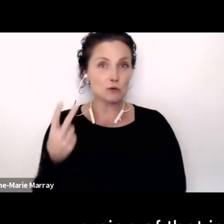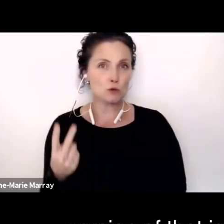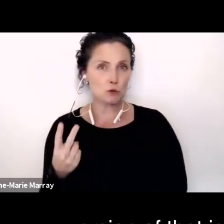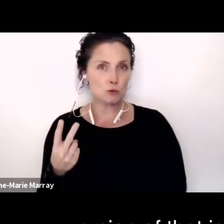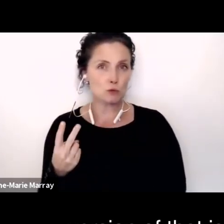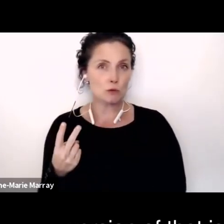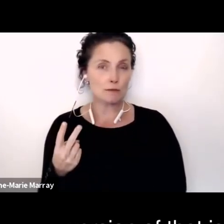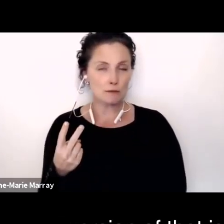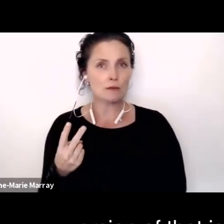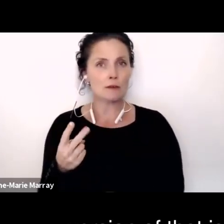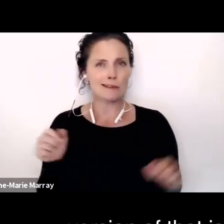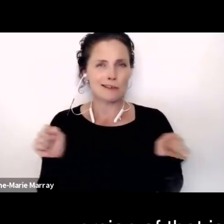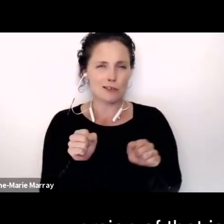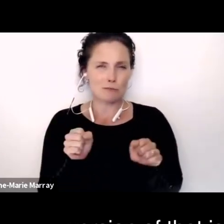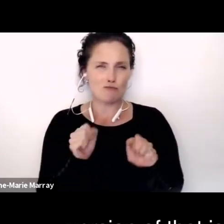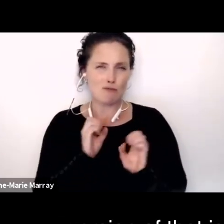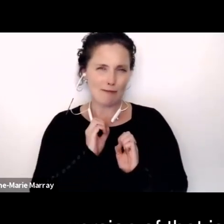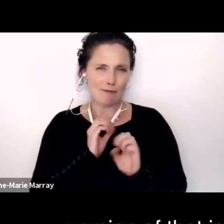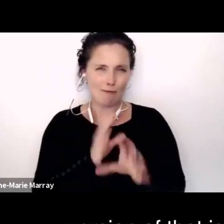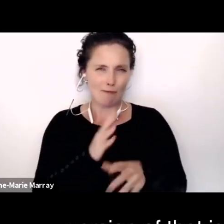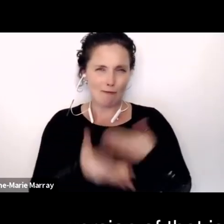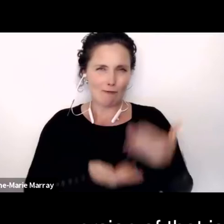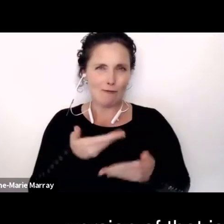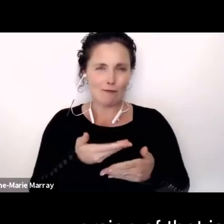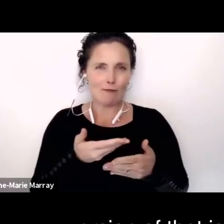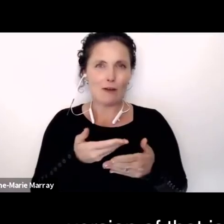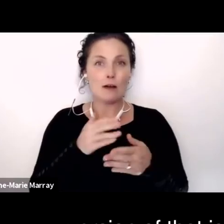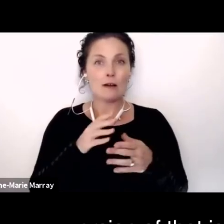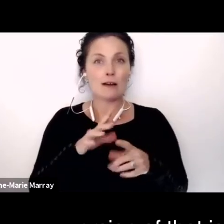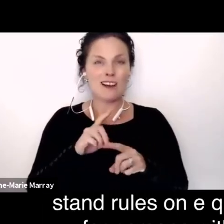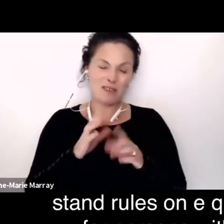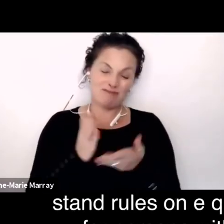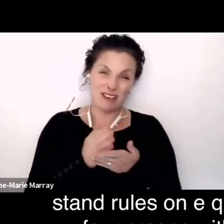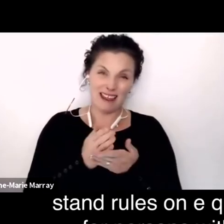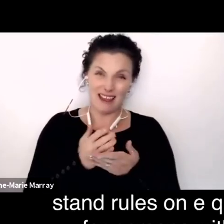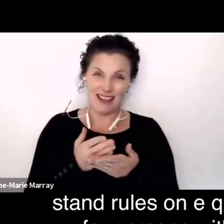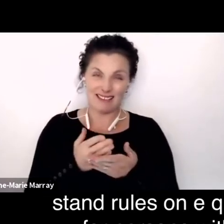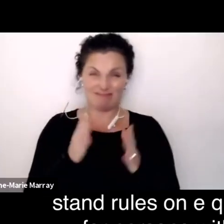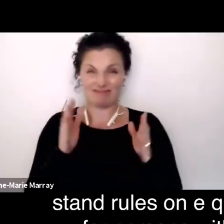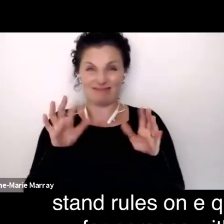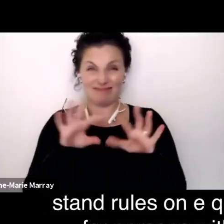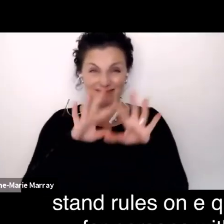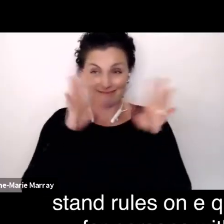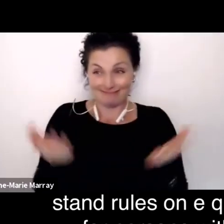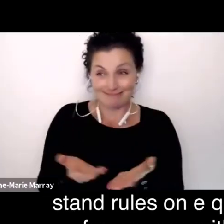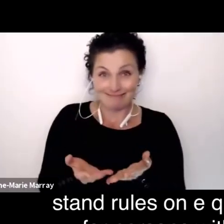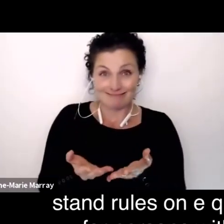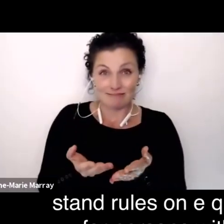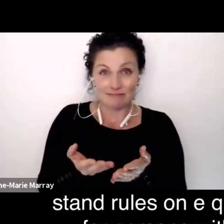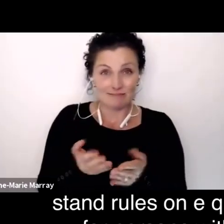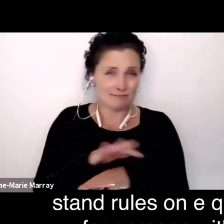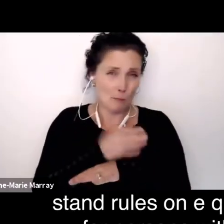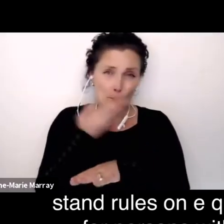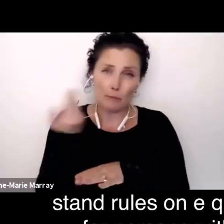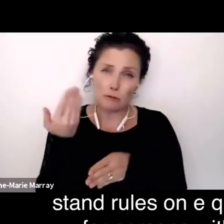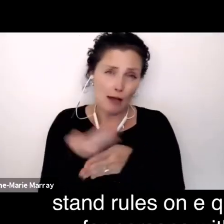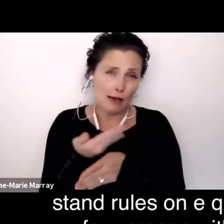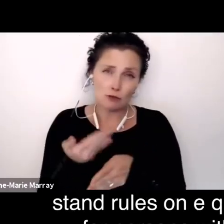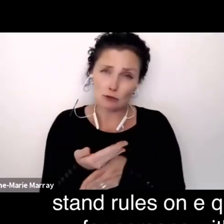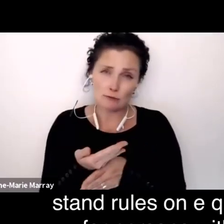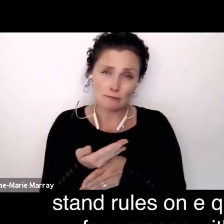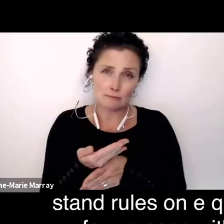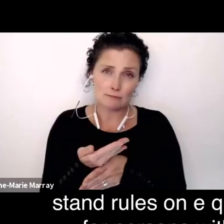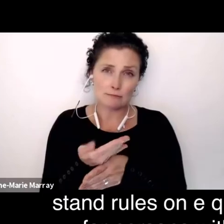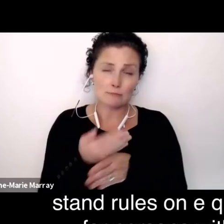version of that is World Programme of Inaction that was followed by the standard rules on the equalisation of